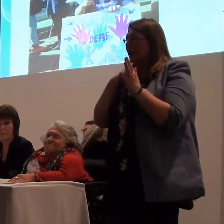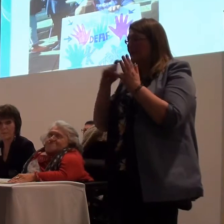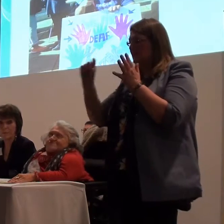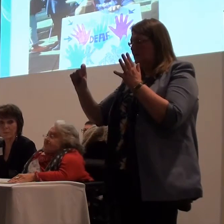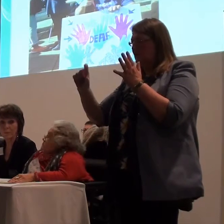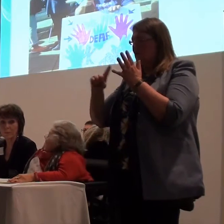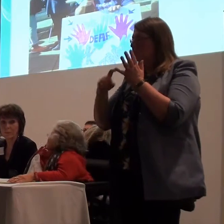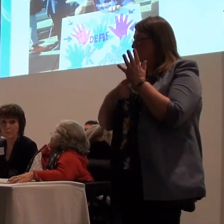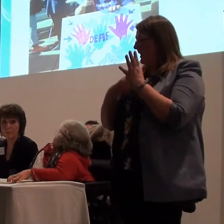Correct.